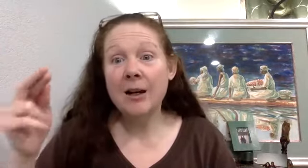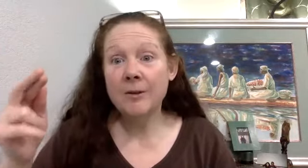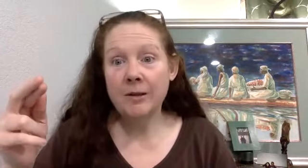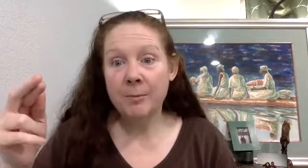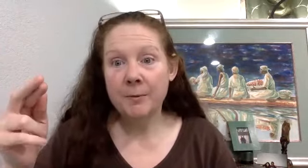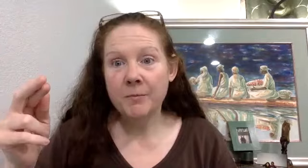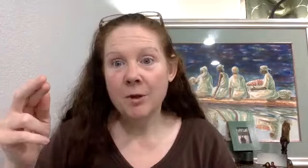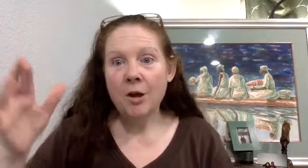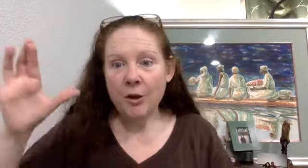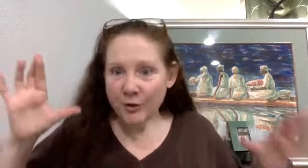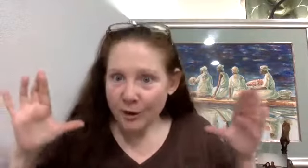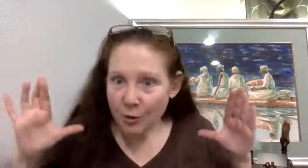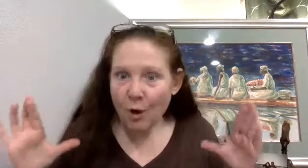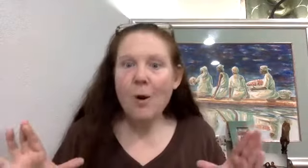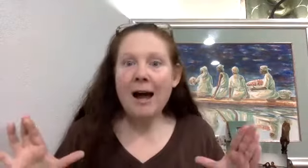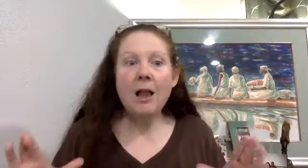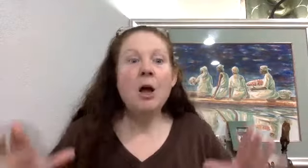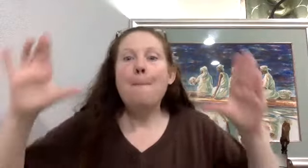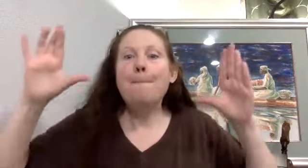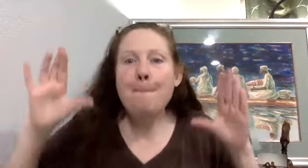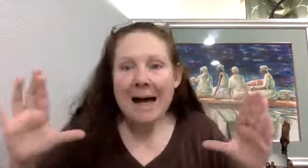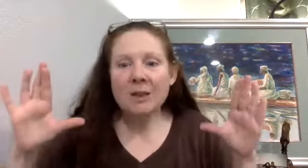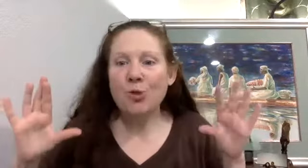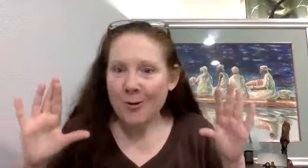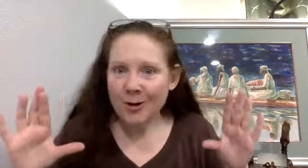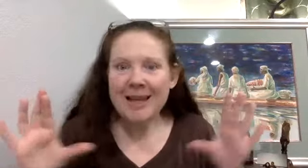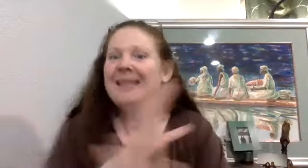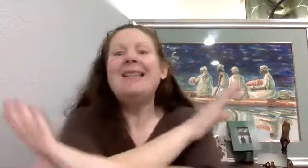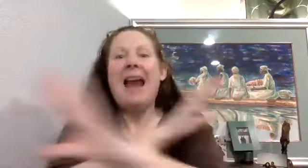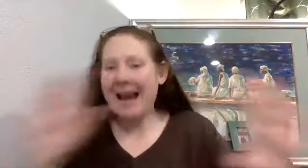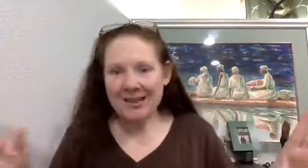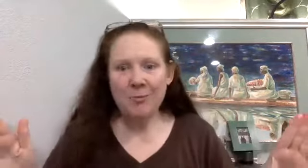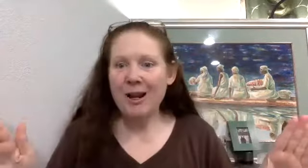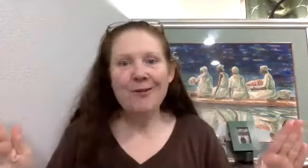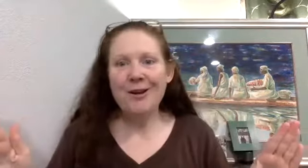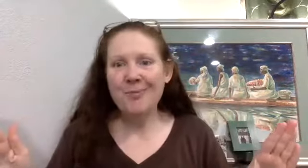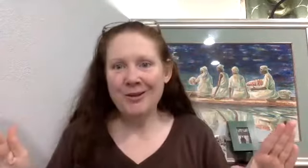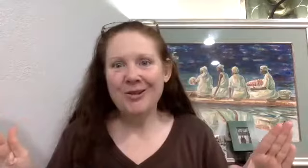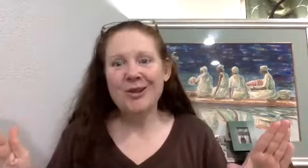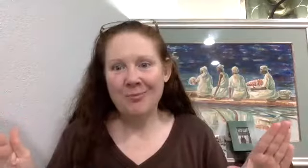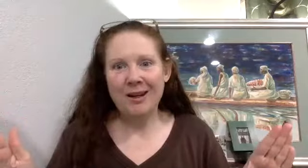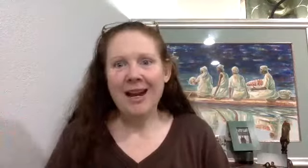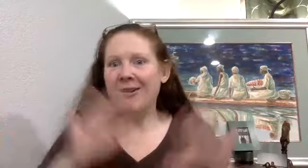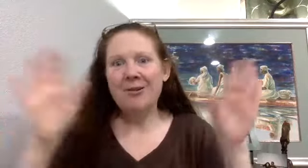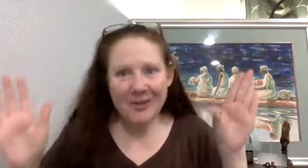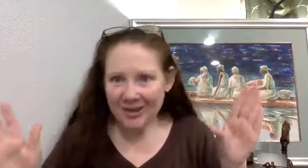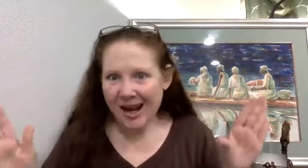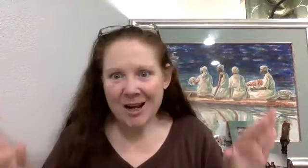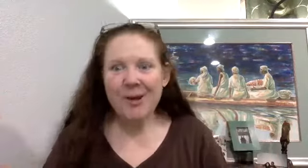our sleep. Those of us who are well must prioritize. It's, it's anti what every other message is going to be. Everyone else is staying up all